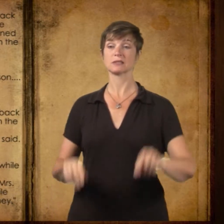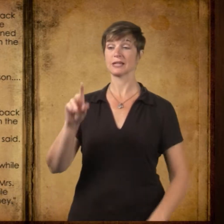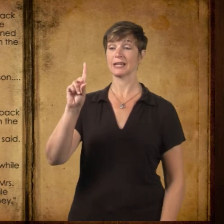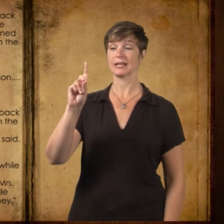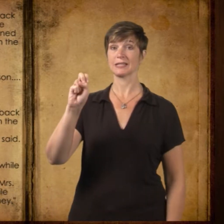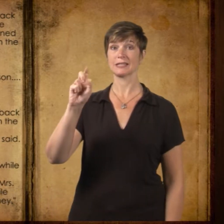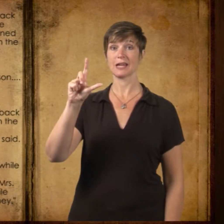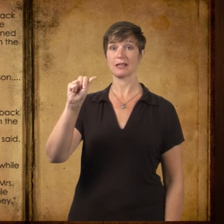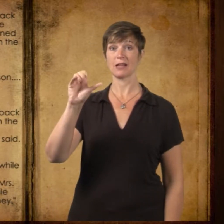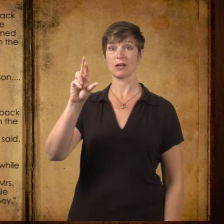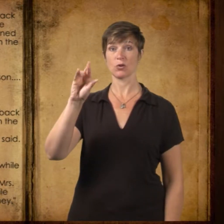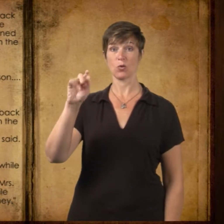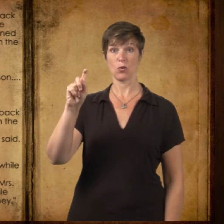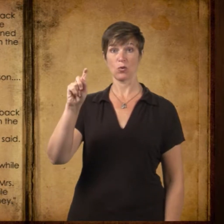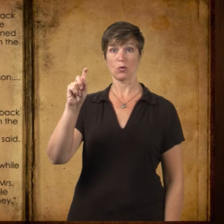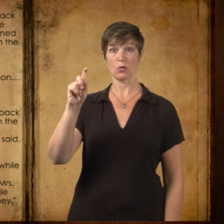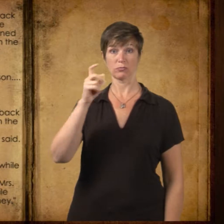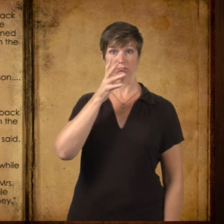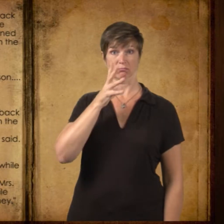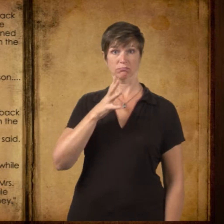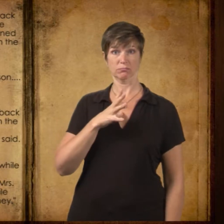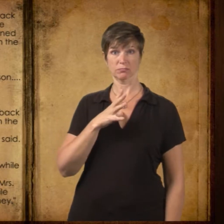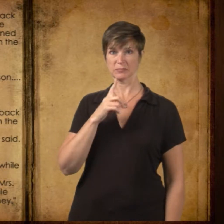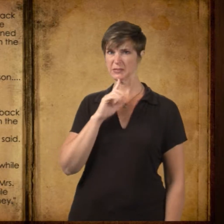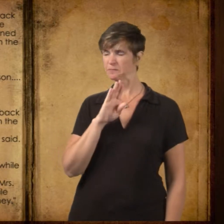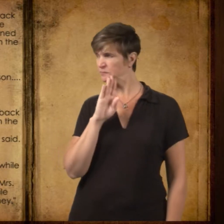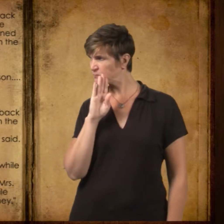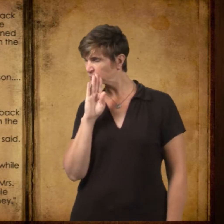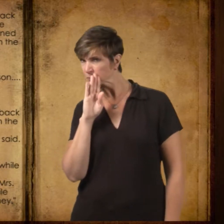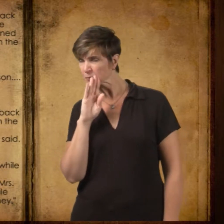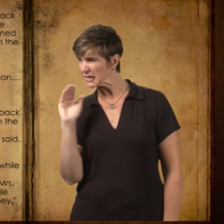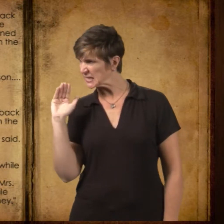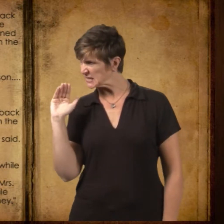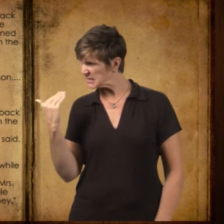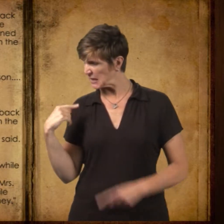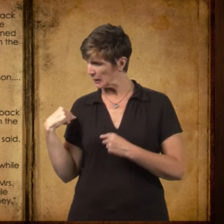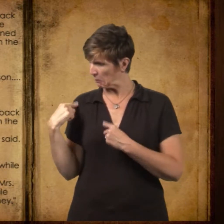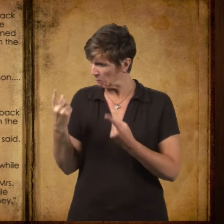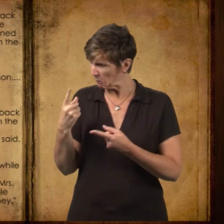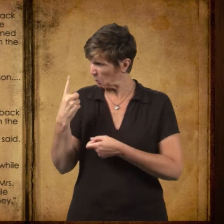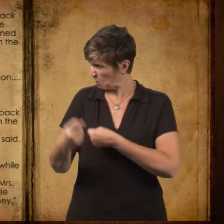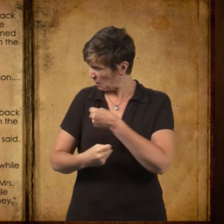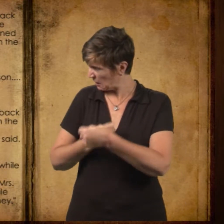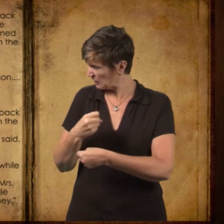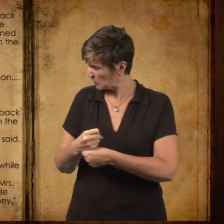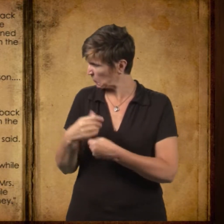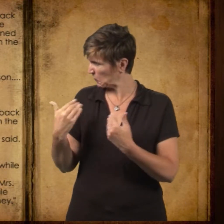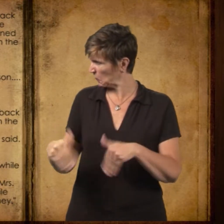Seems like there's no time at all between lotteries anymore, Mrs. Delacroix said to Mrs. Graves in the back row.